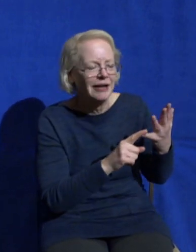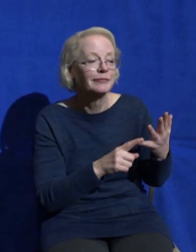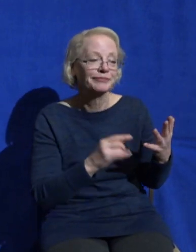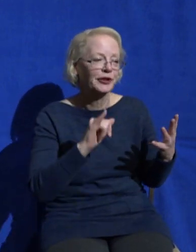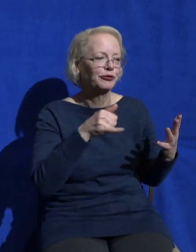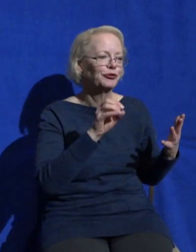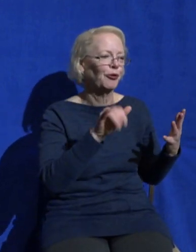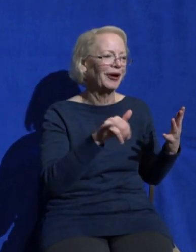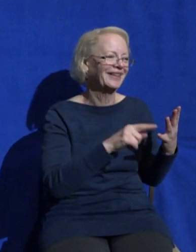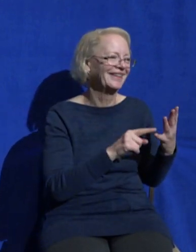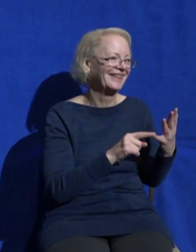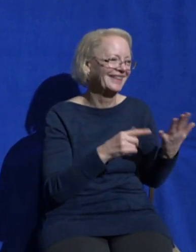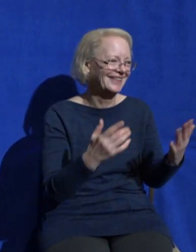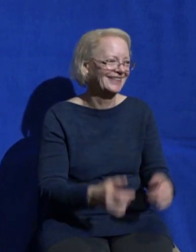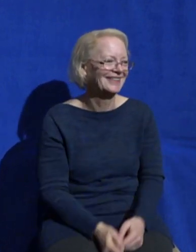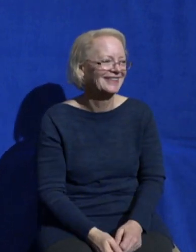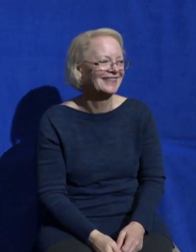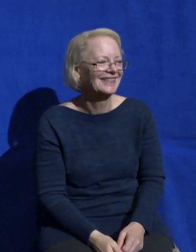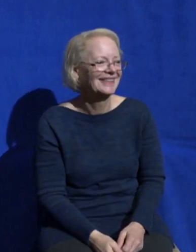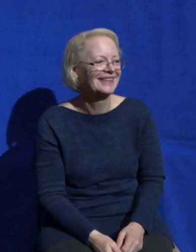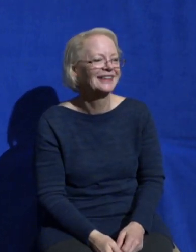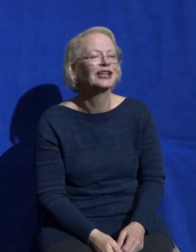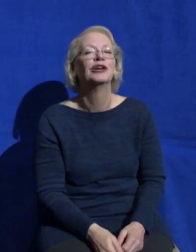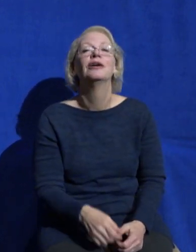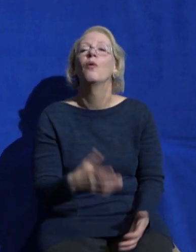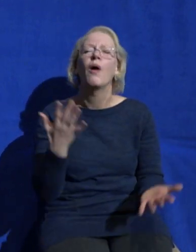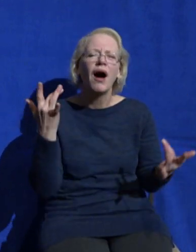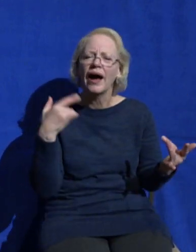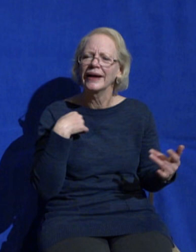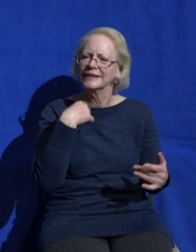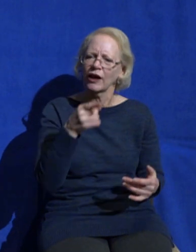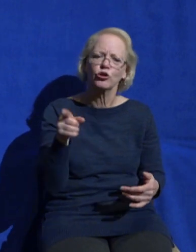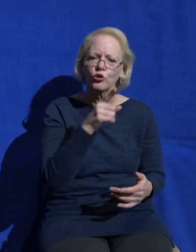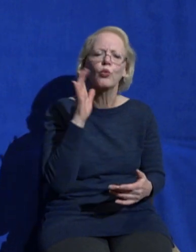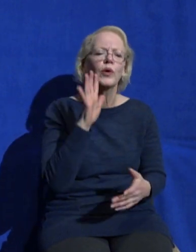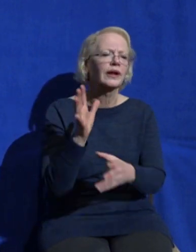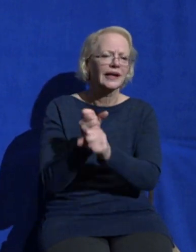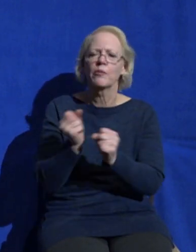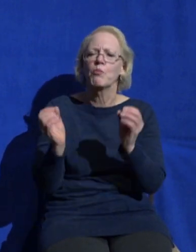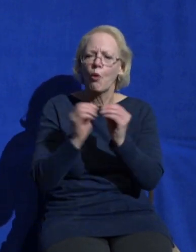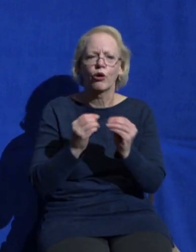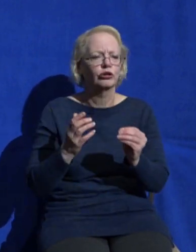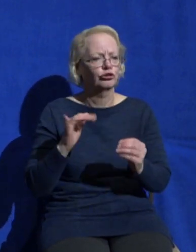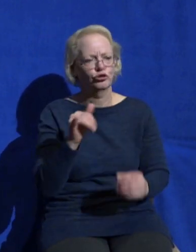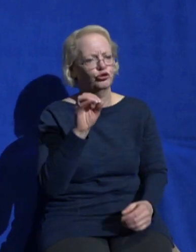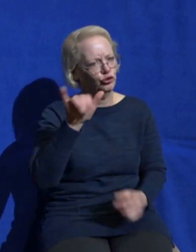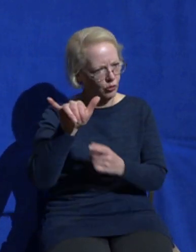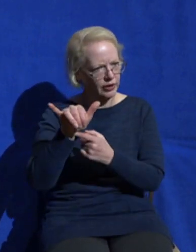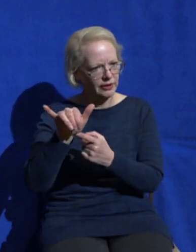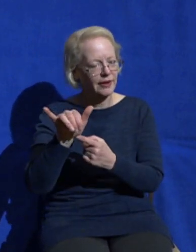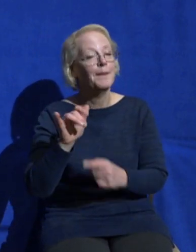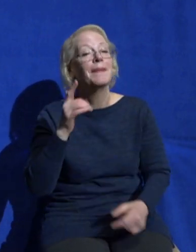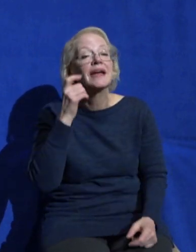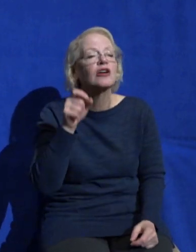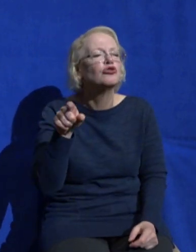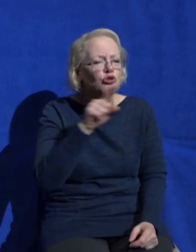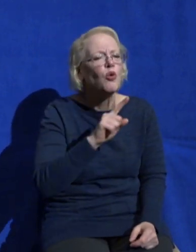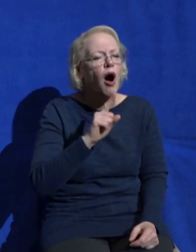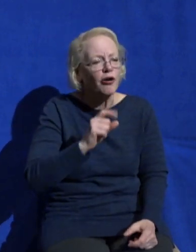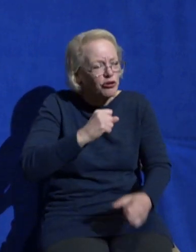you'll experience more joy here's why here's why because you were made for intimacy with God listen to me I'm not just